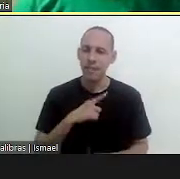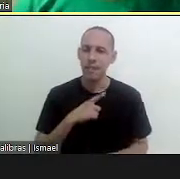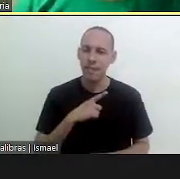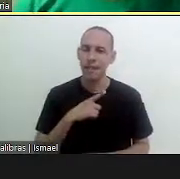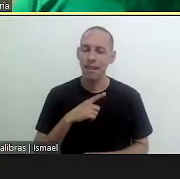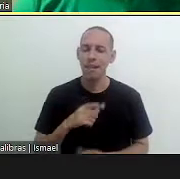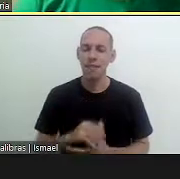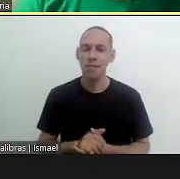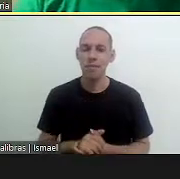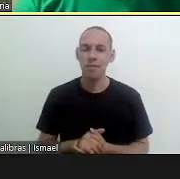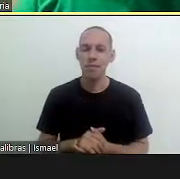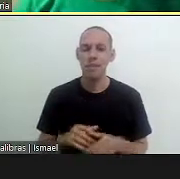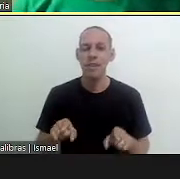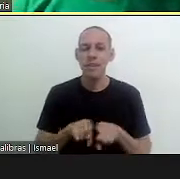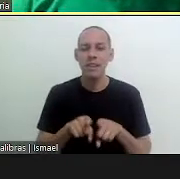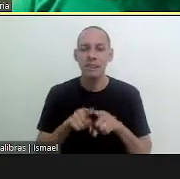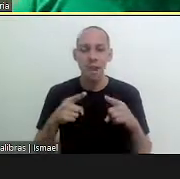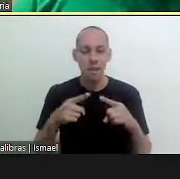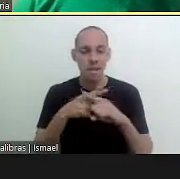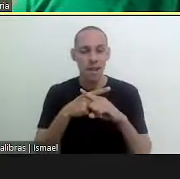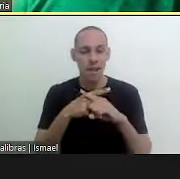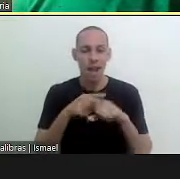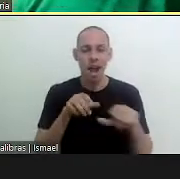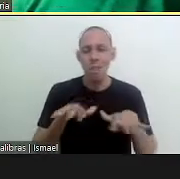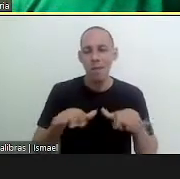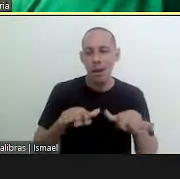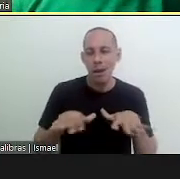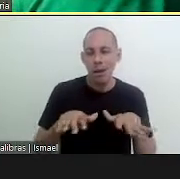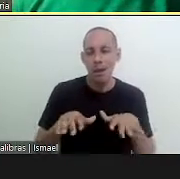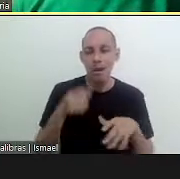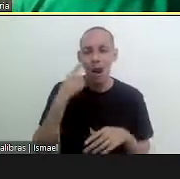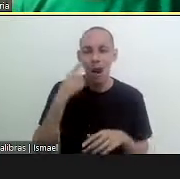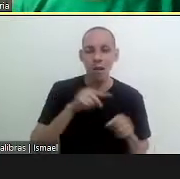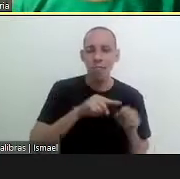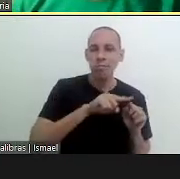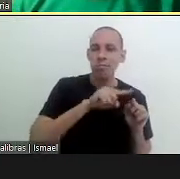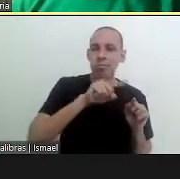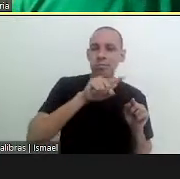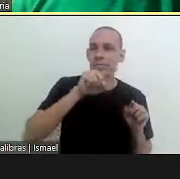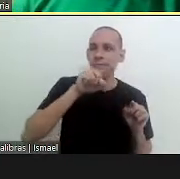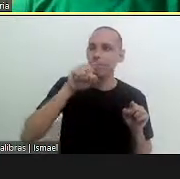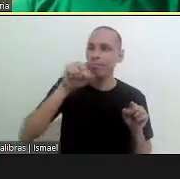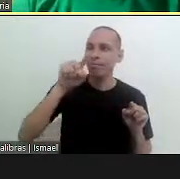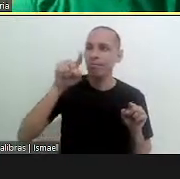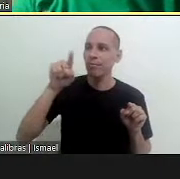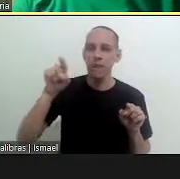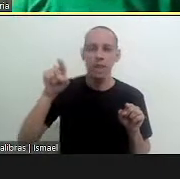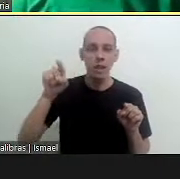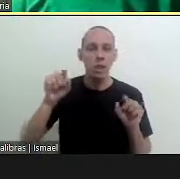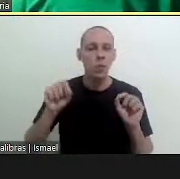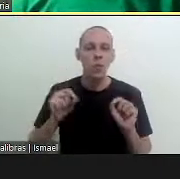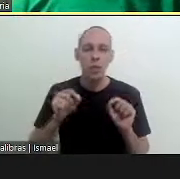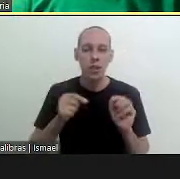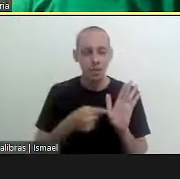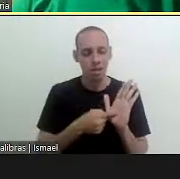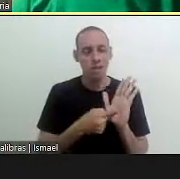and the contradictions and the movements they represent